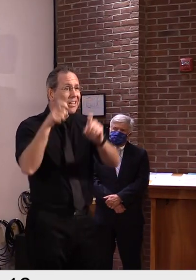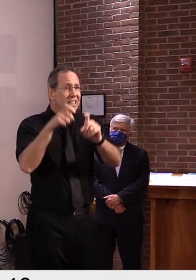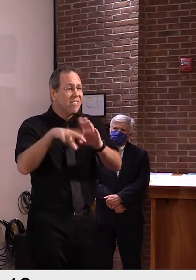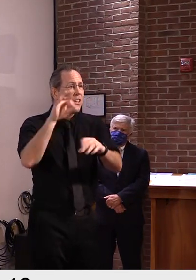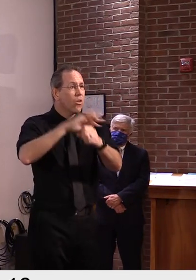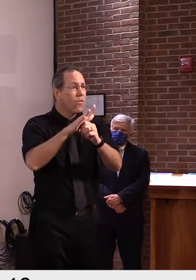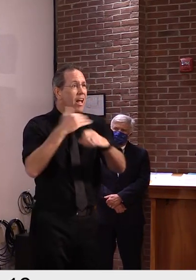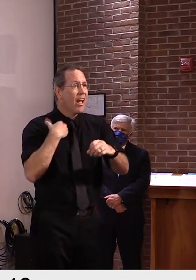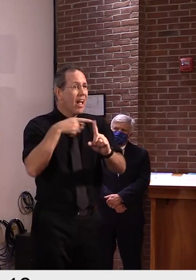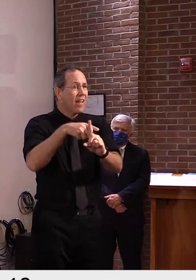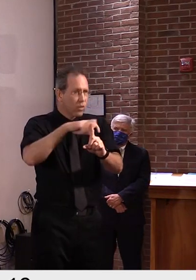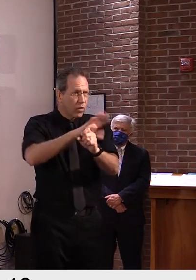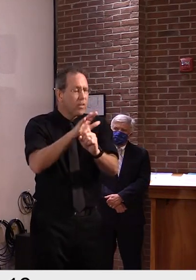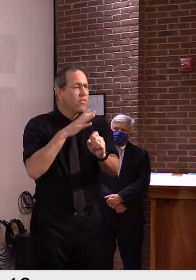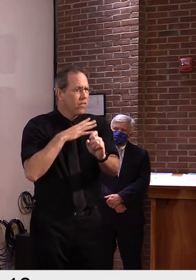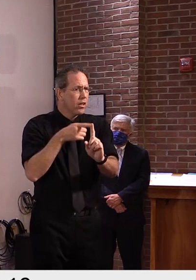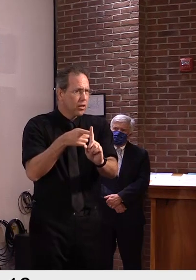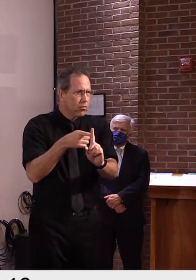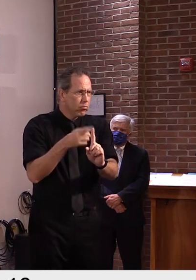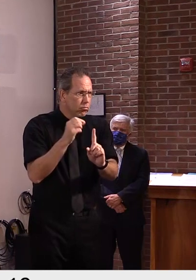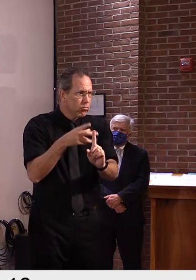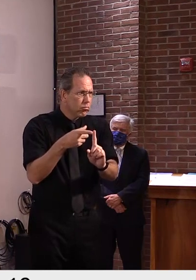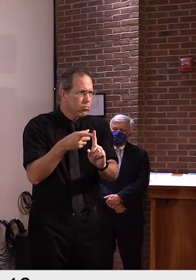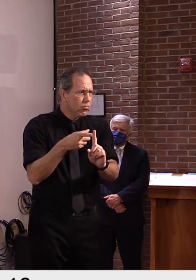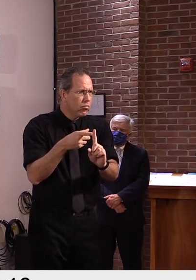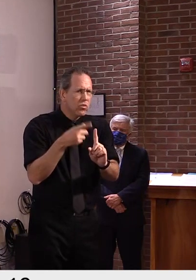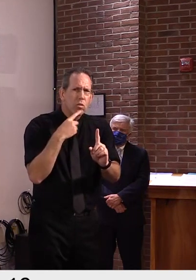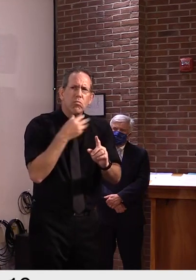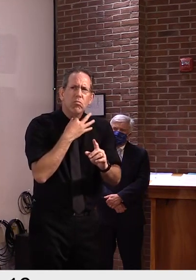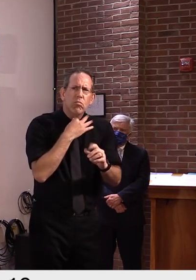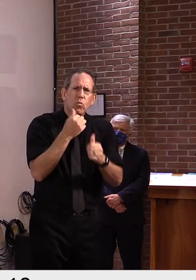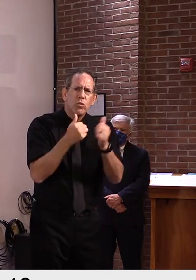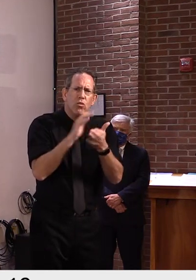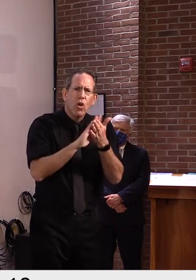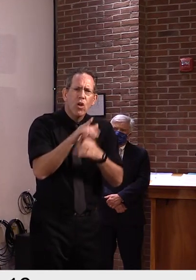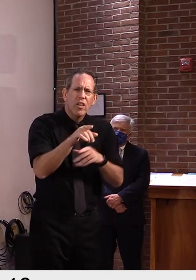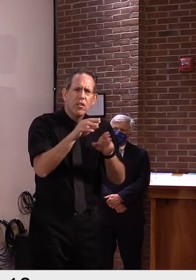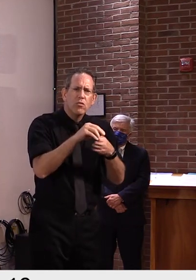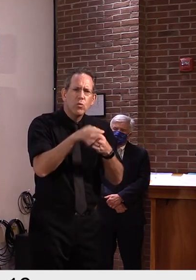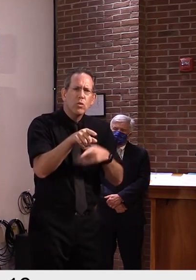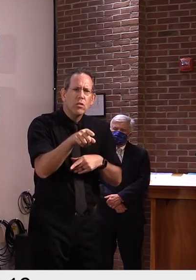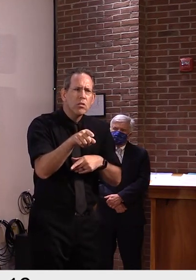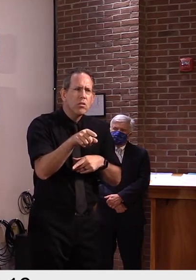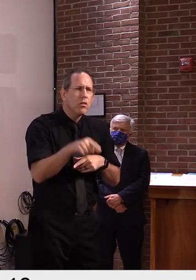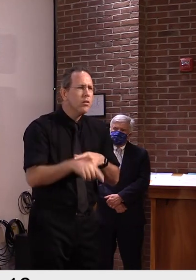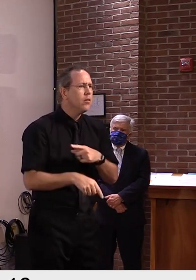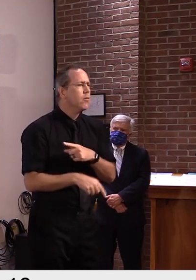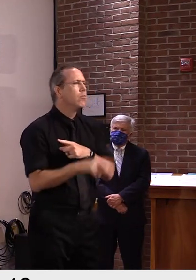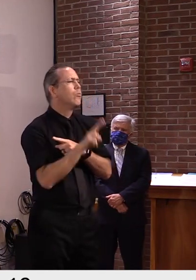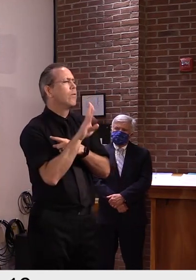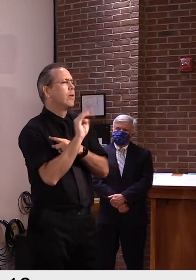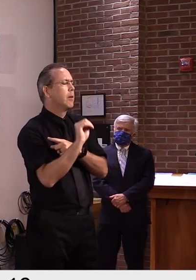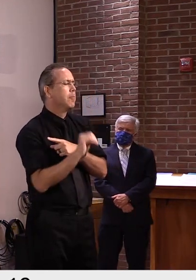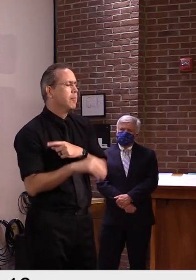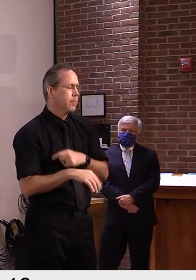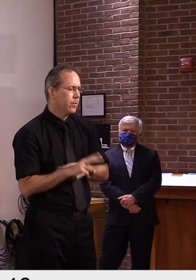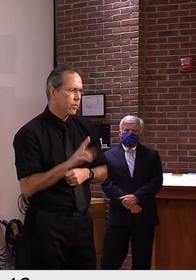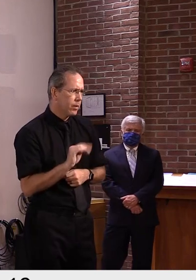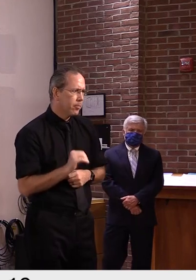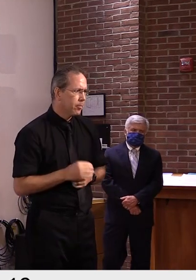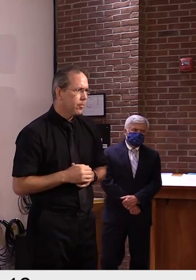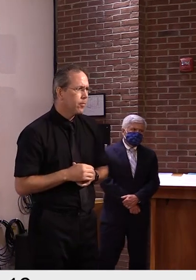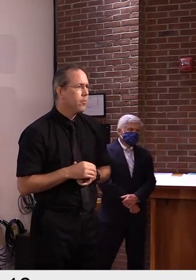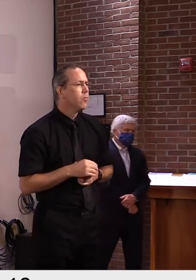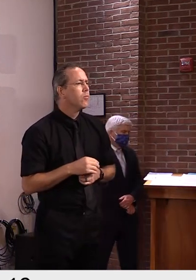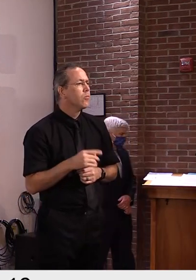happy to. Um, that was the University of Vermont. They, they are having their students do, uh, saliva-based tests